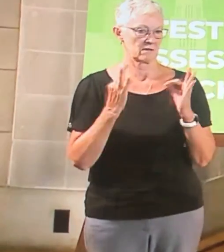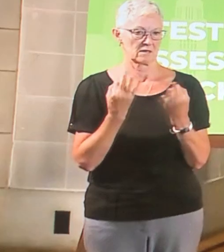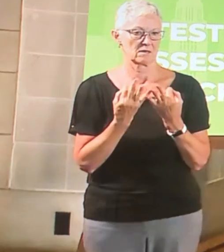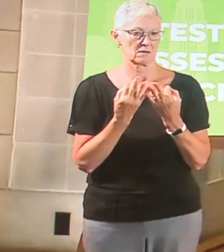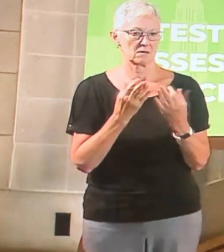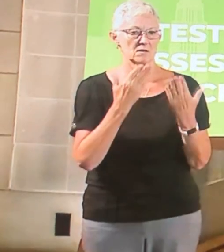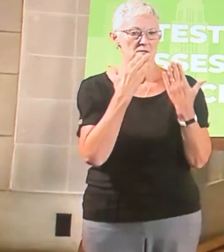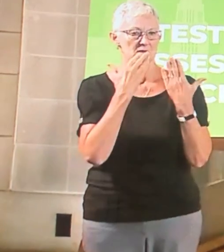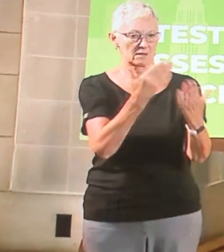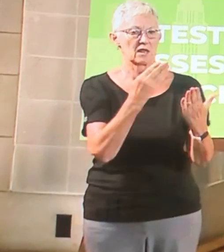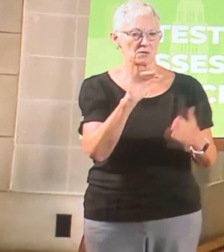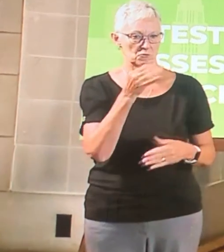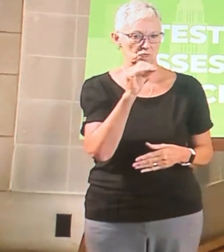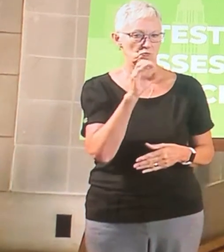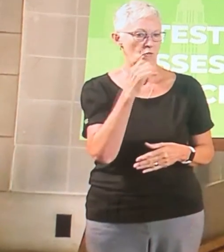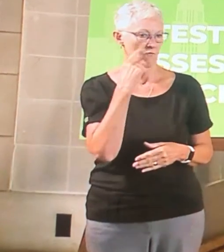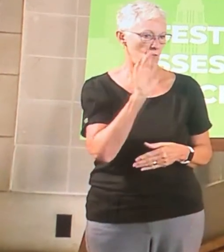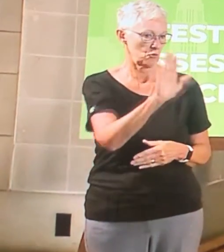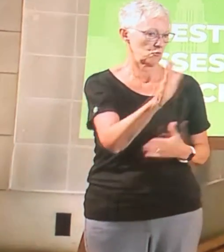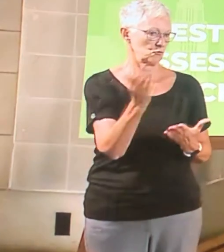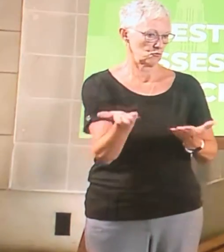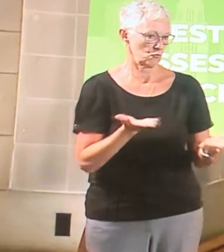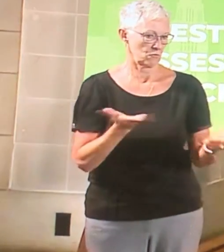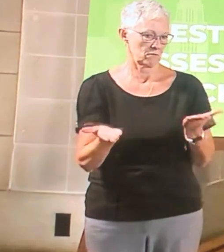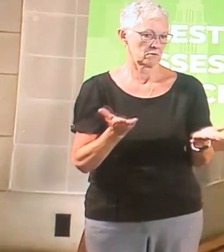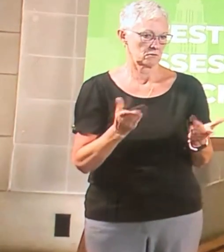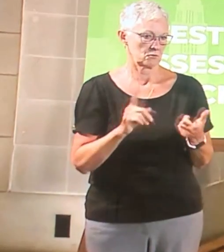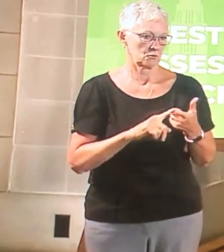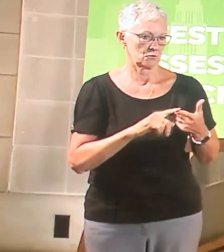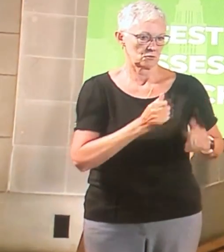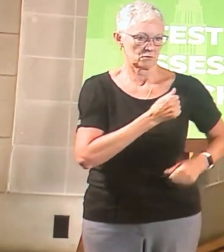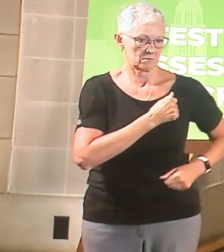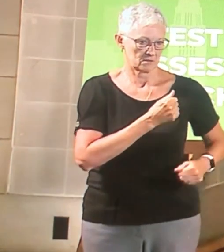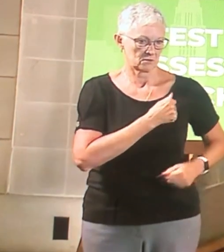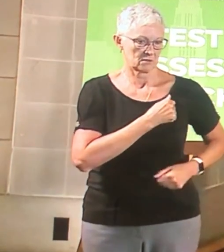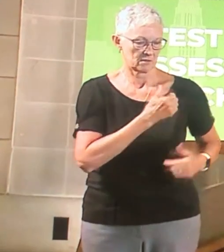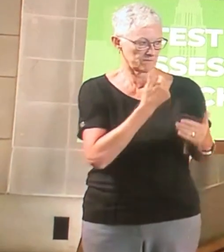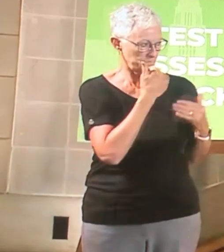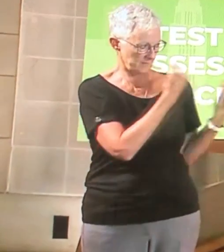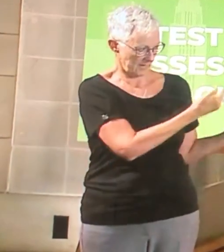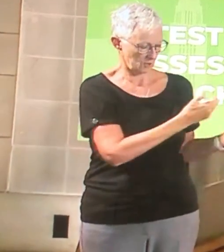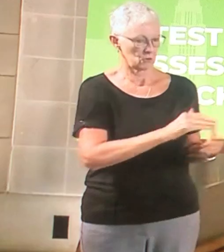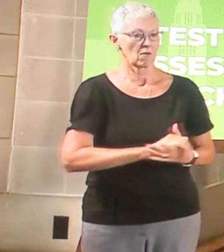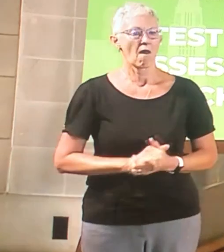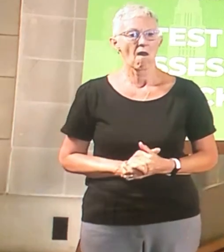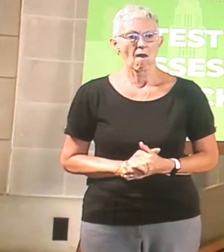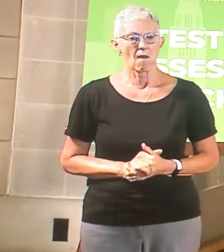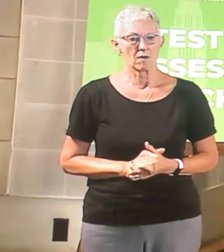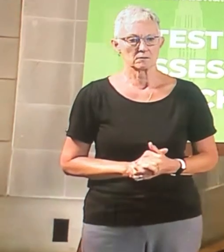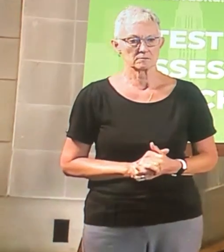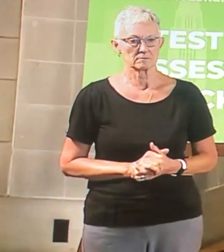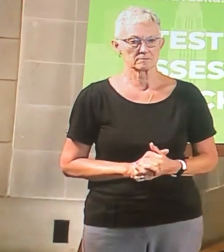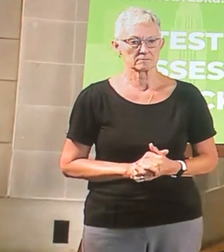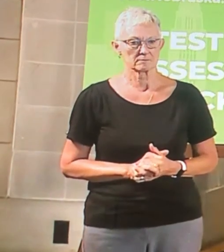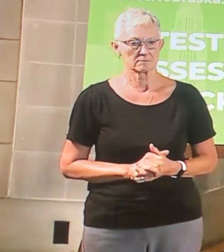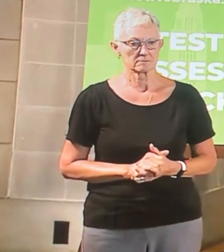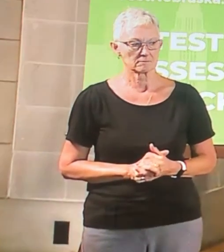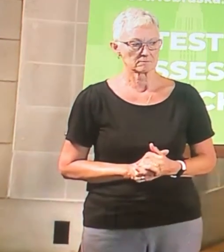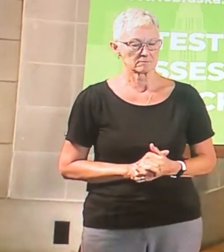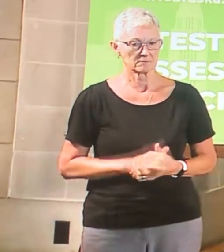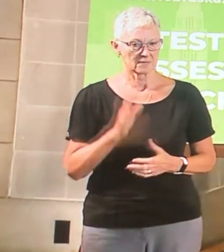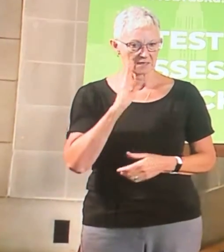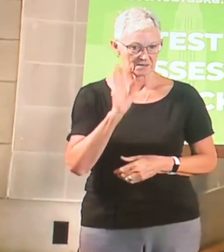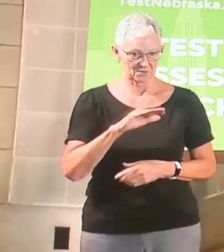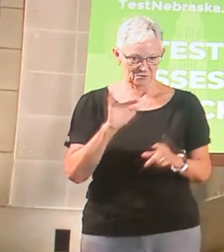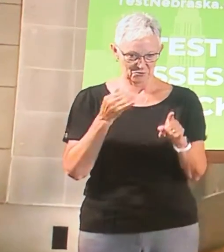thank you very much to your serve for your service to our country we really appreciate it and and I know